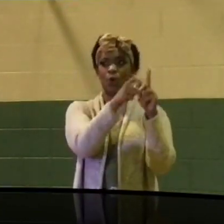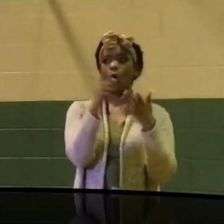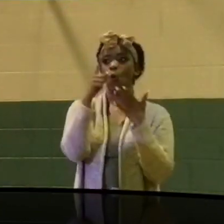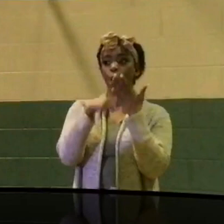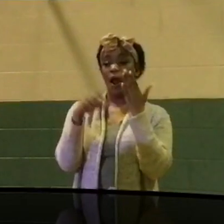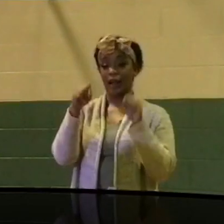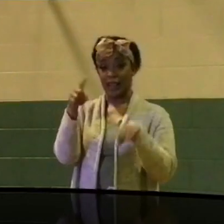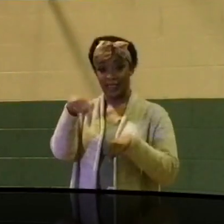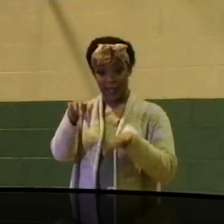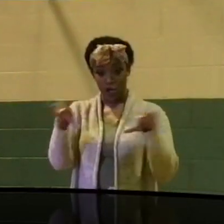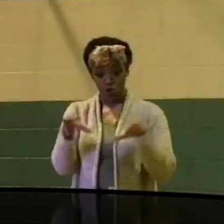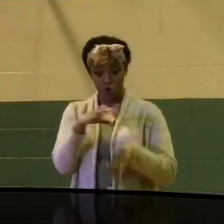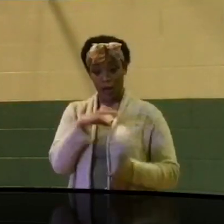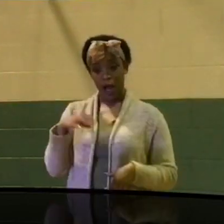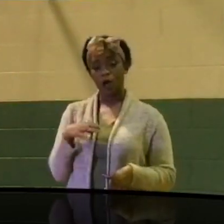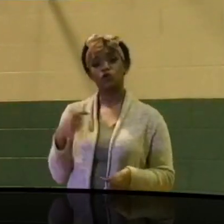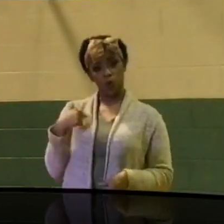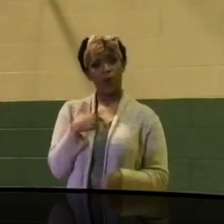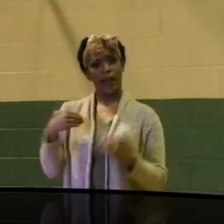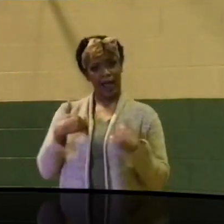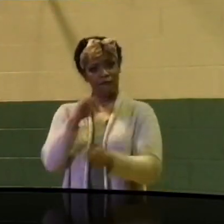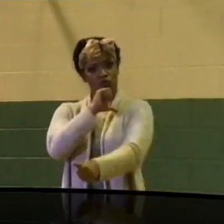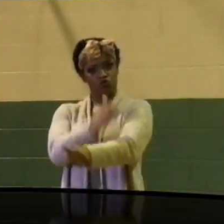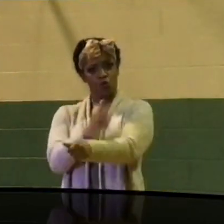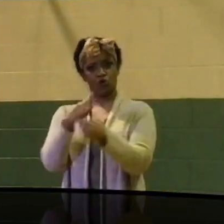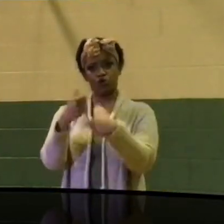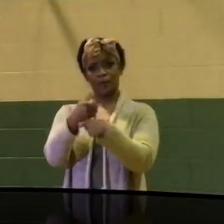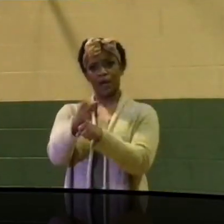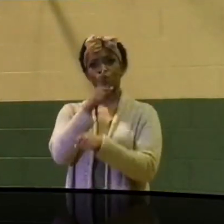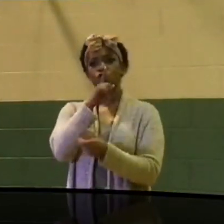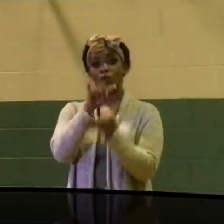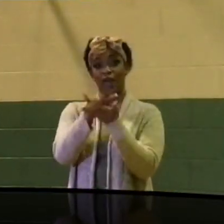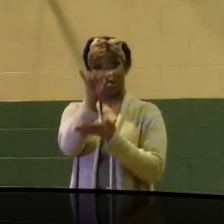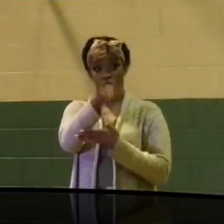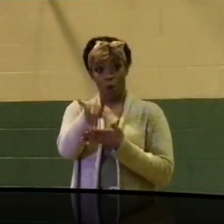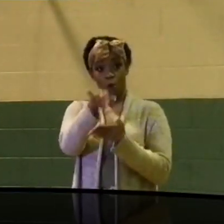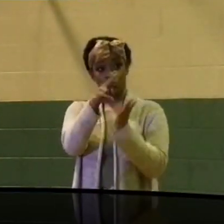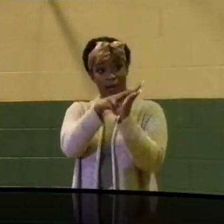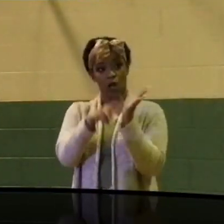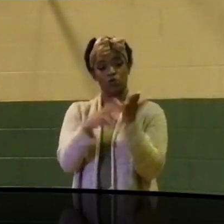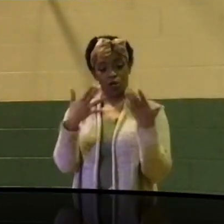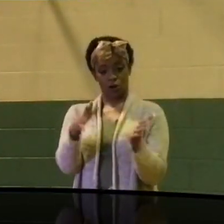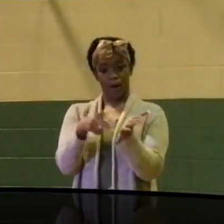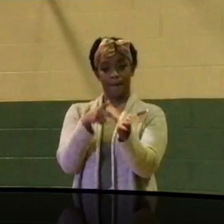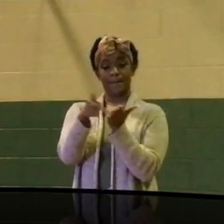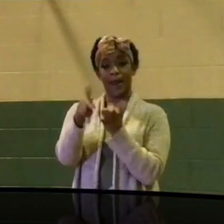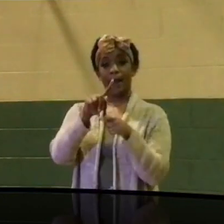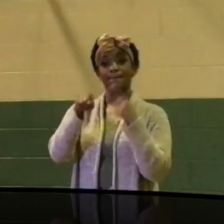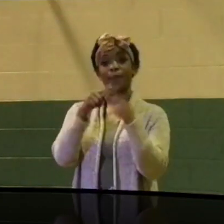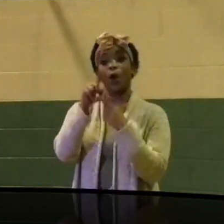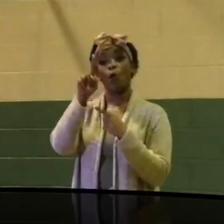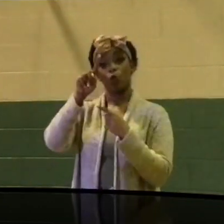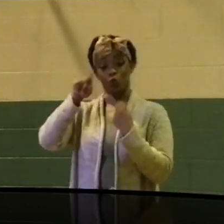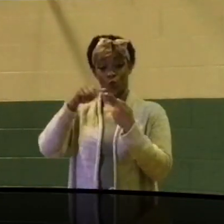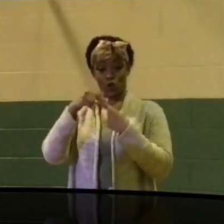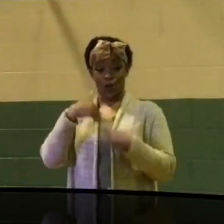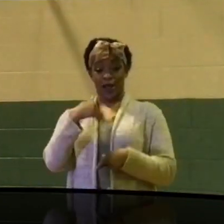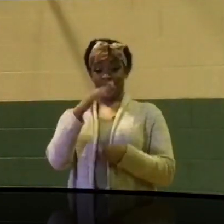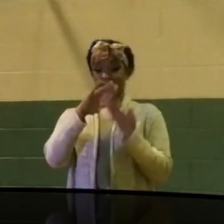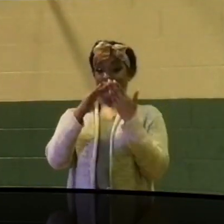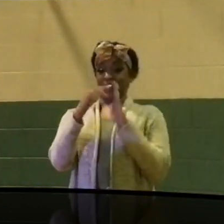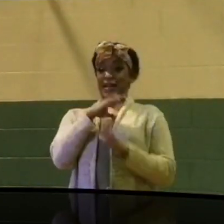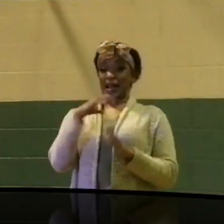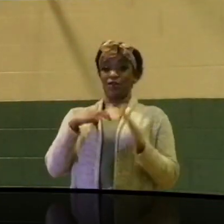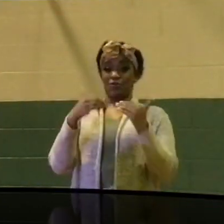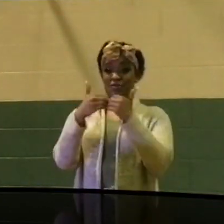council has the authority to make sure that those contracts are paid. But when you have a divided city council, you can't have that